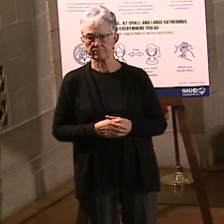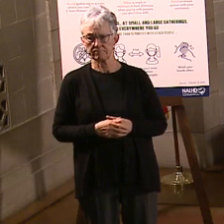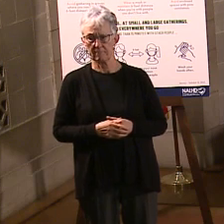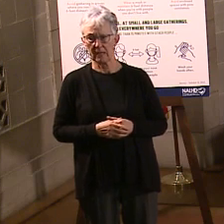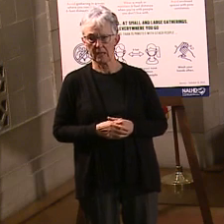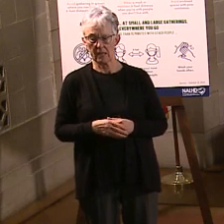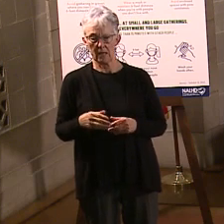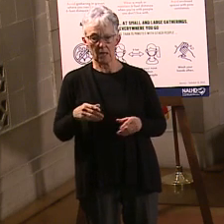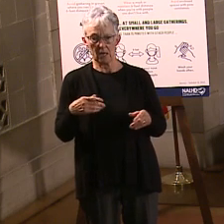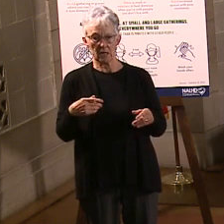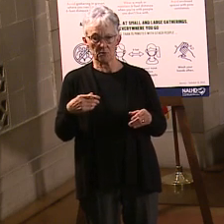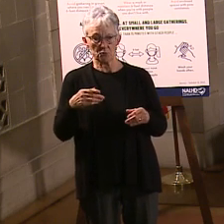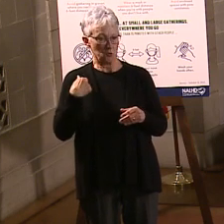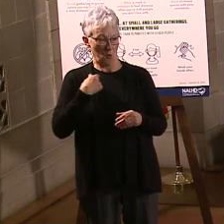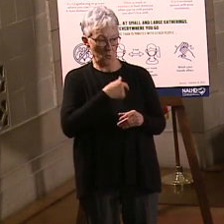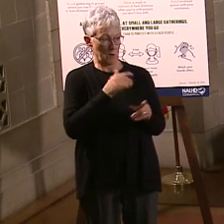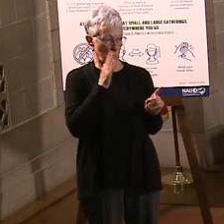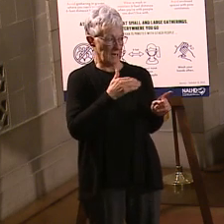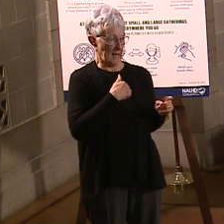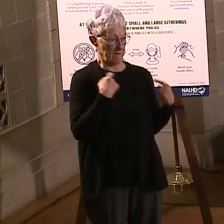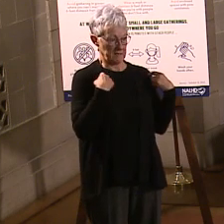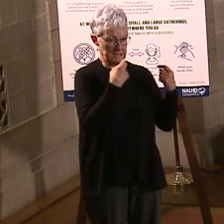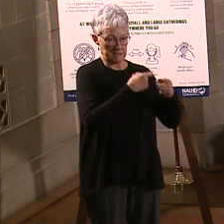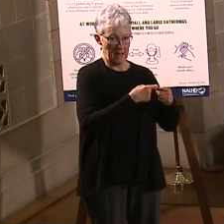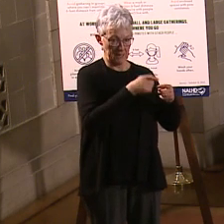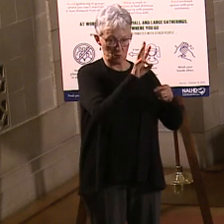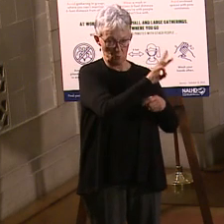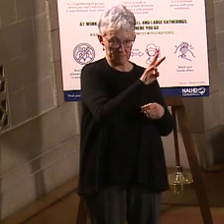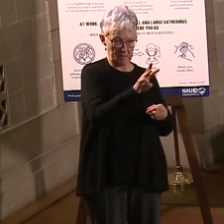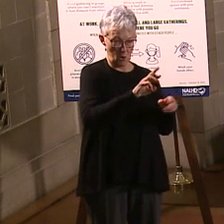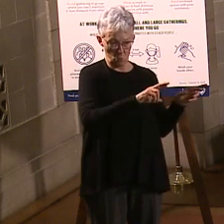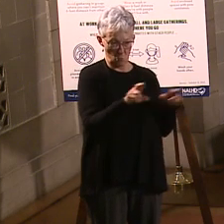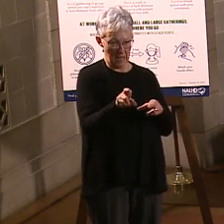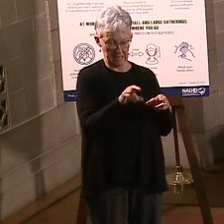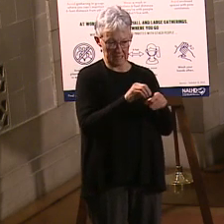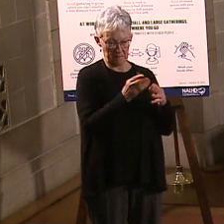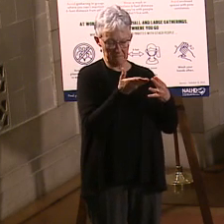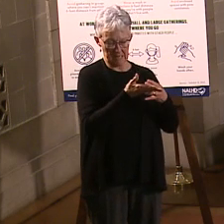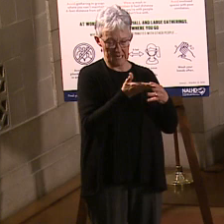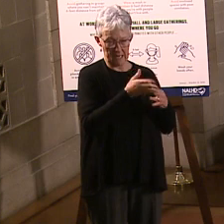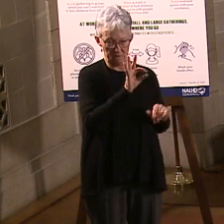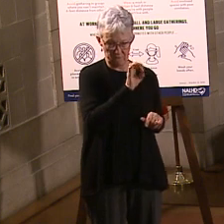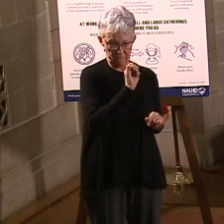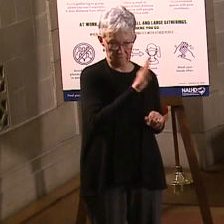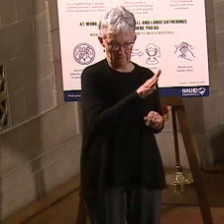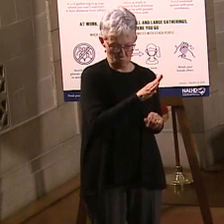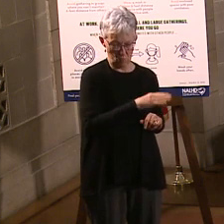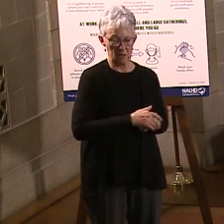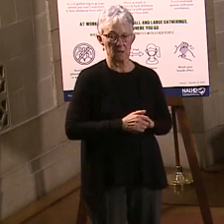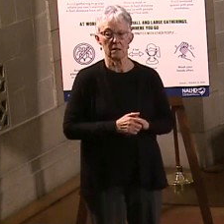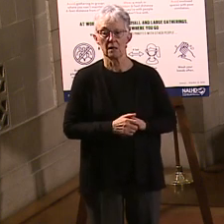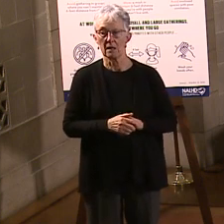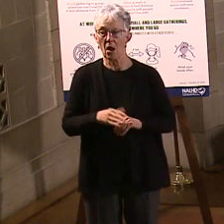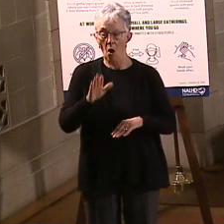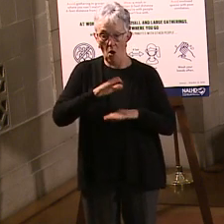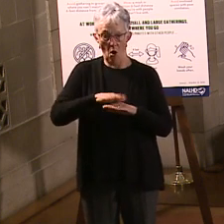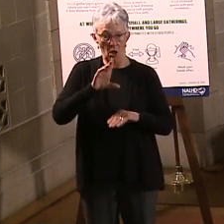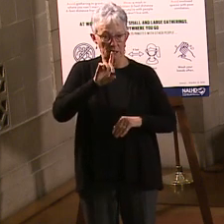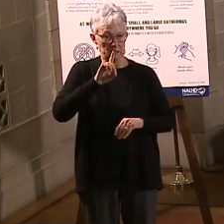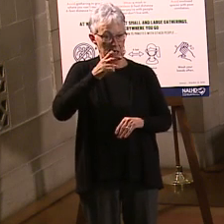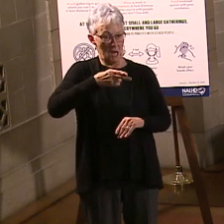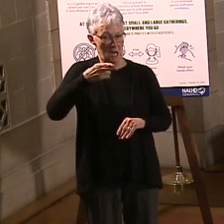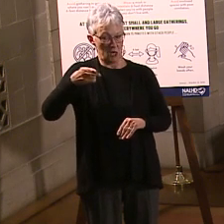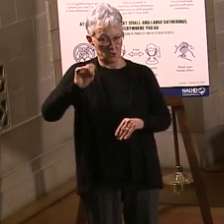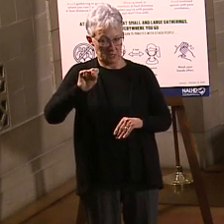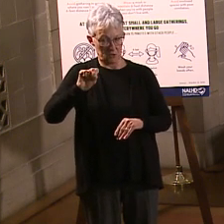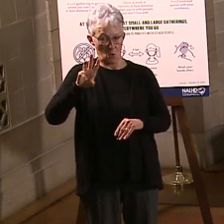languages. And on the DHHS website, which I will show you an address for that later, you will be able to see